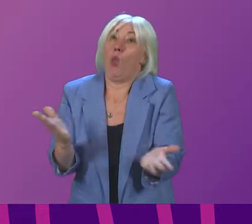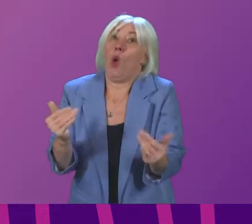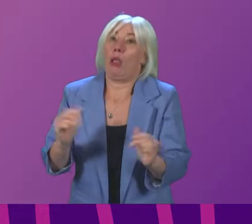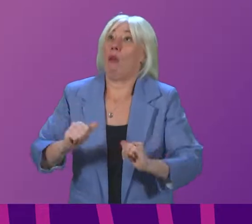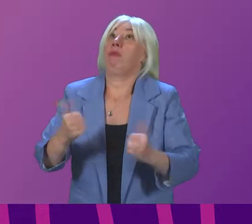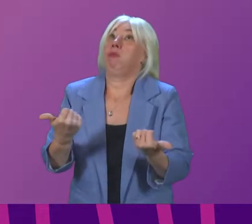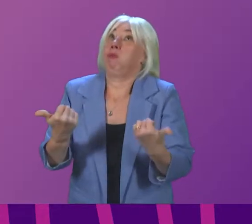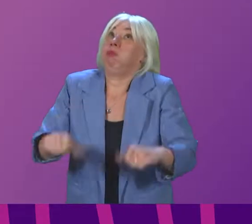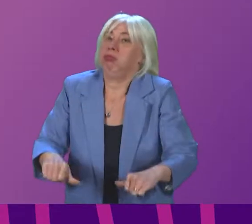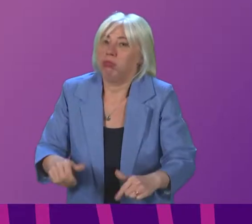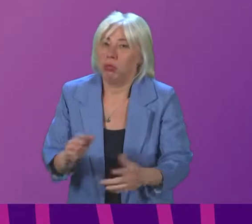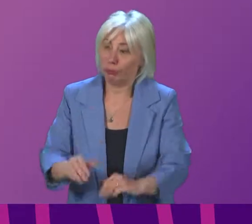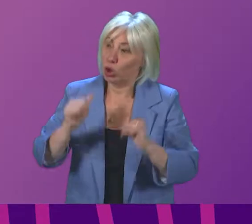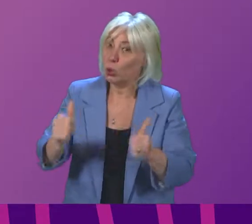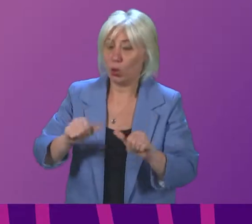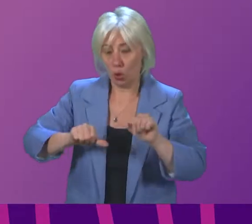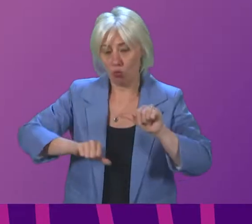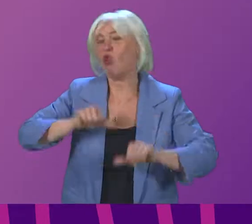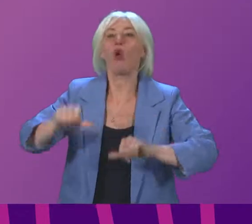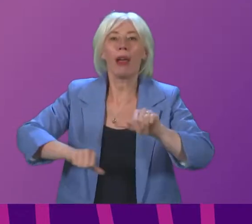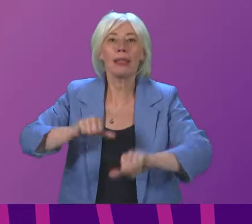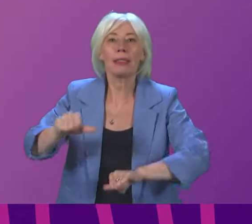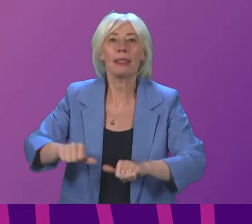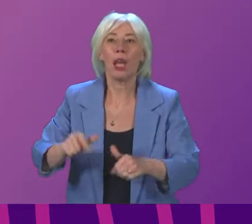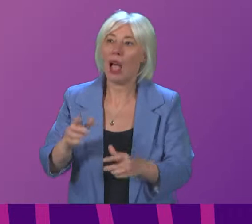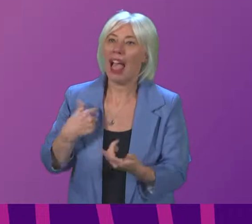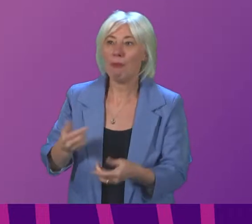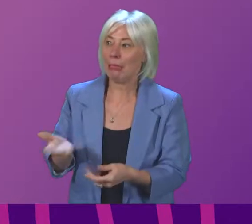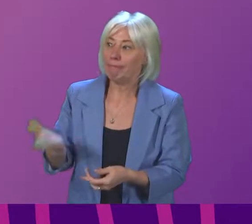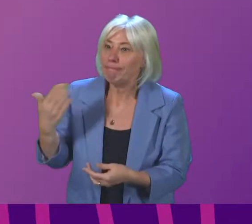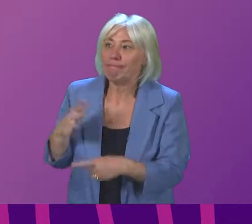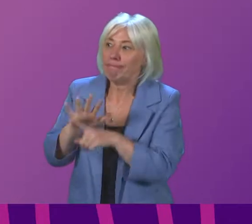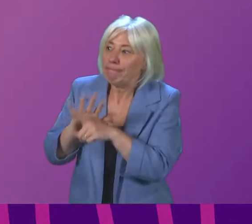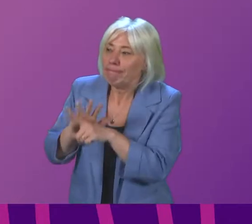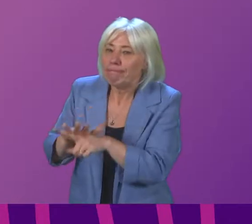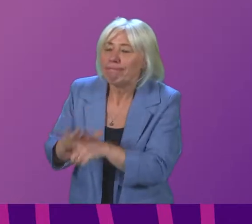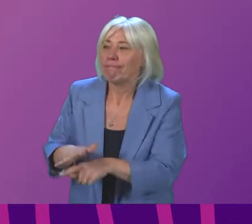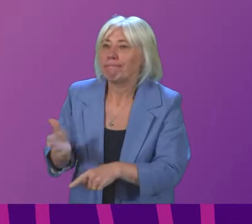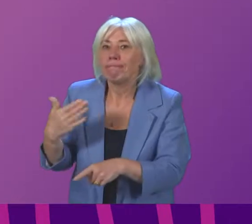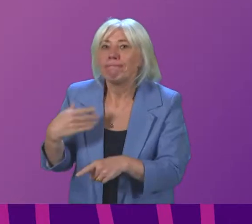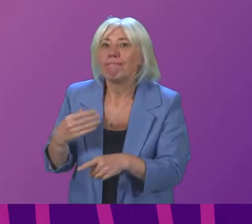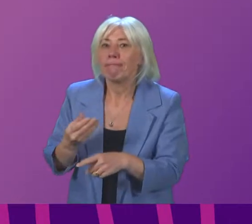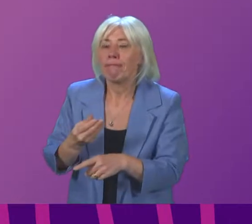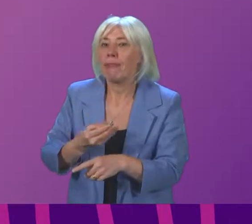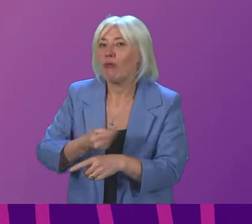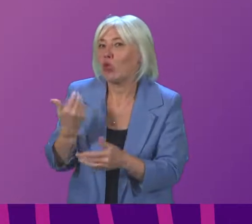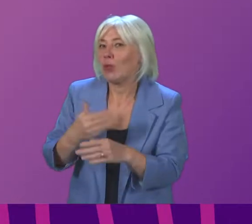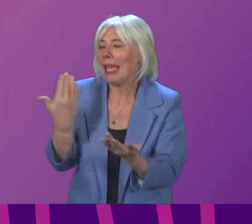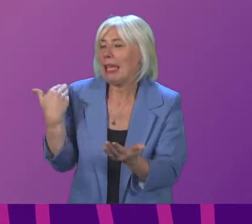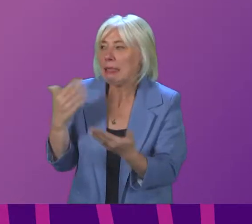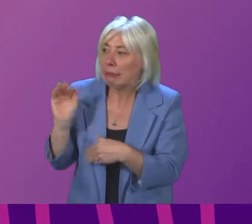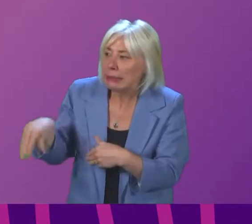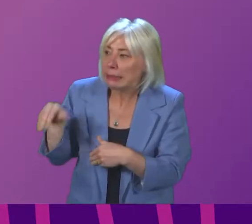I think that is very good progress. It is a move we have been pushing for for the last number of days.